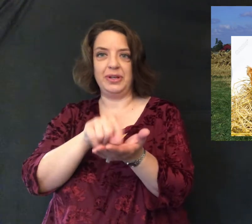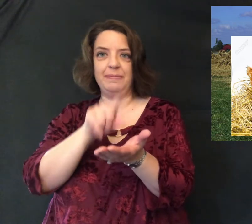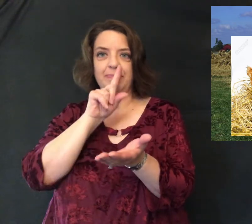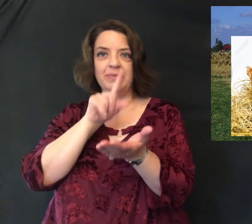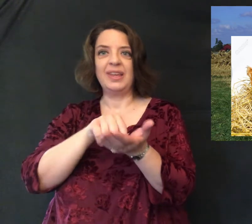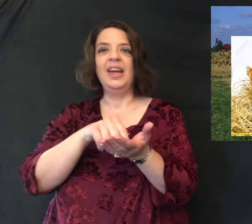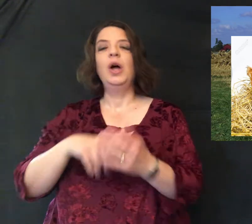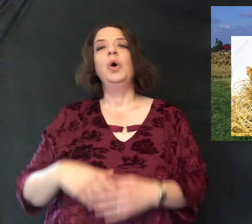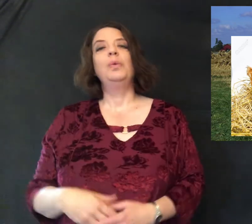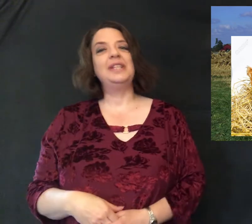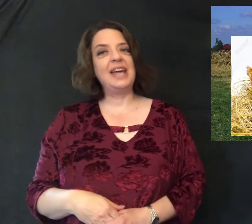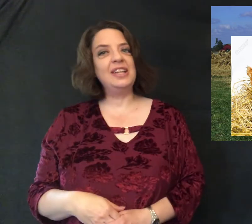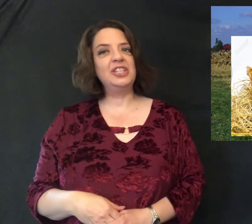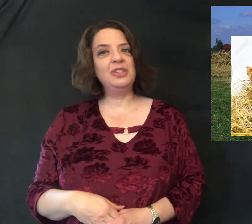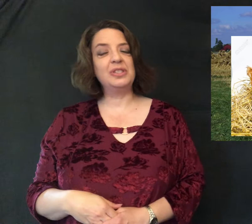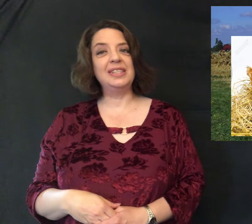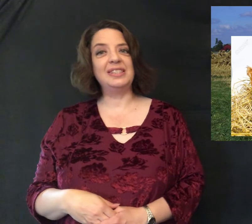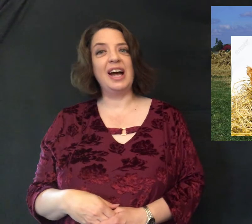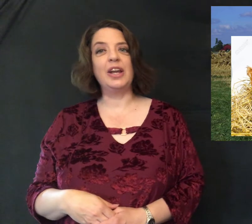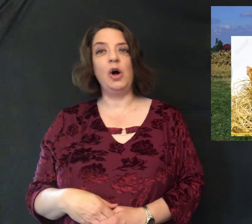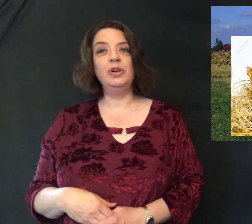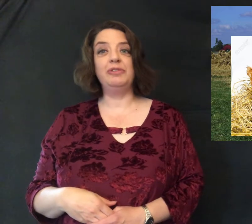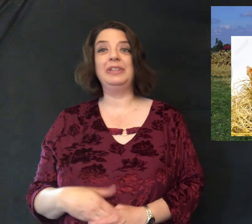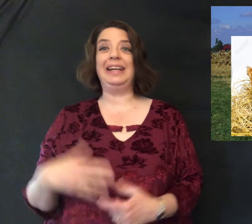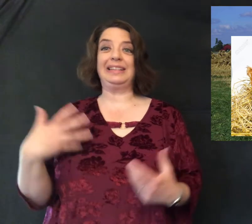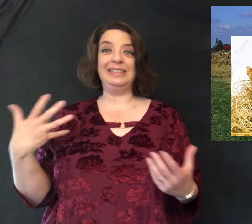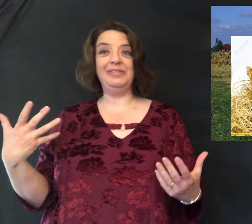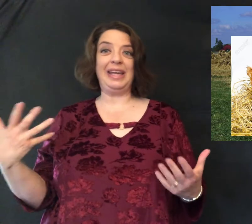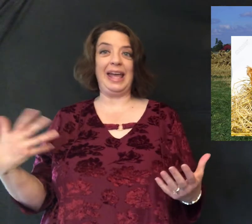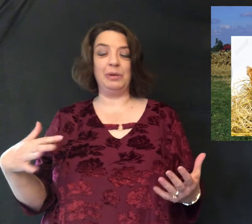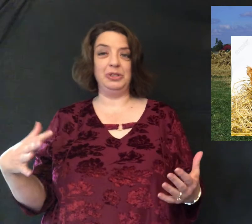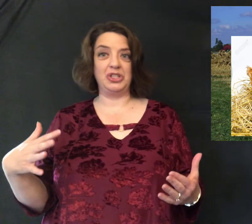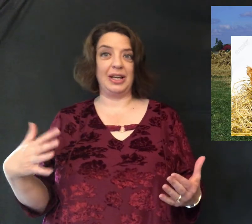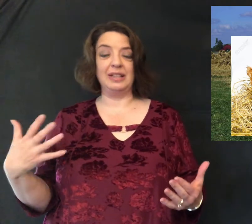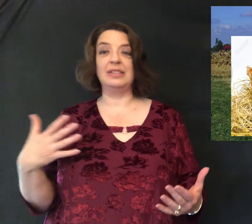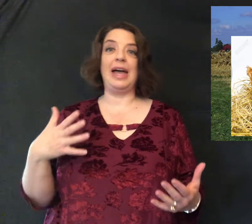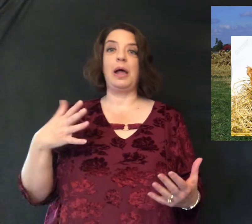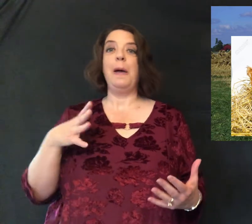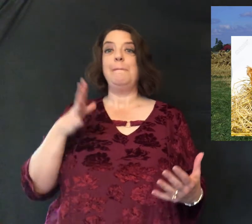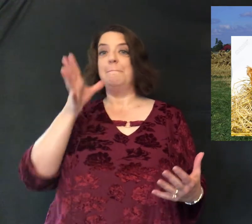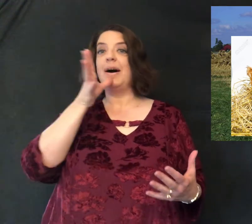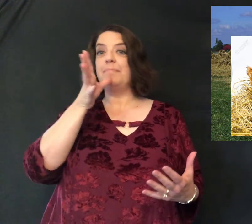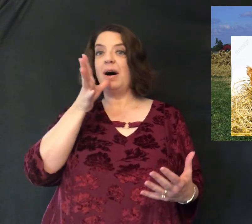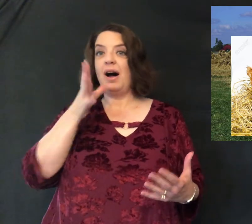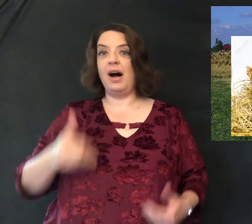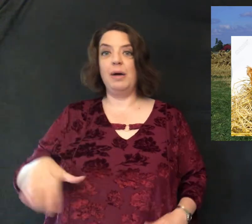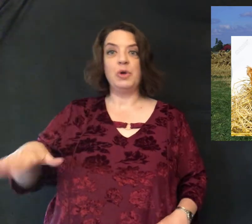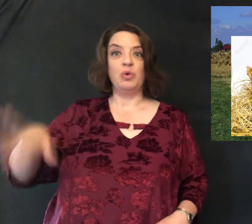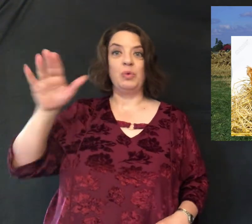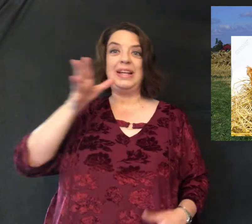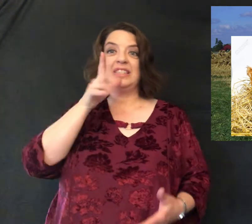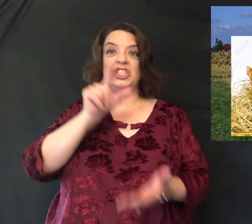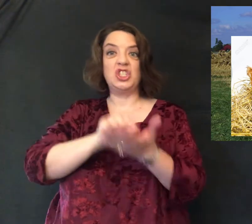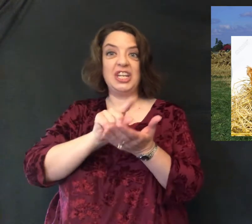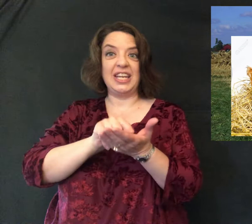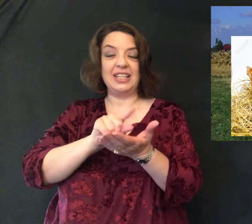we tend to use this sign only for like living animals chickens like my mom raises chickens